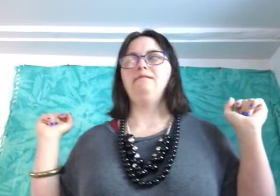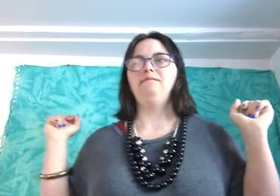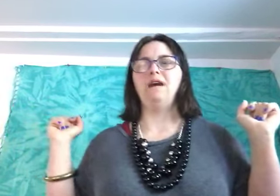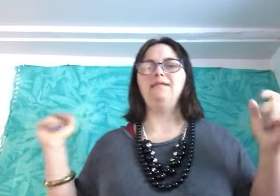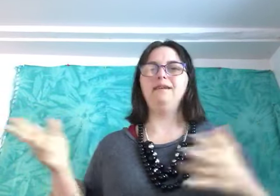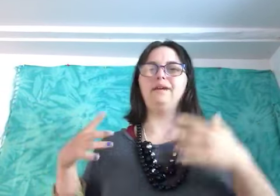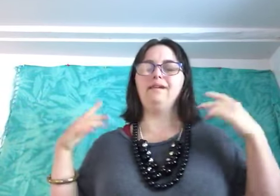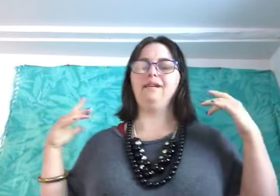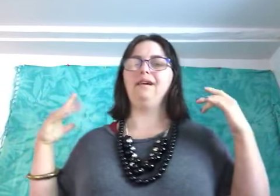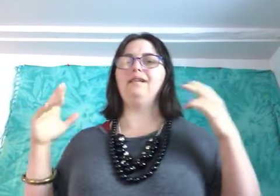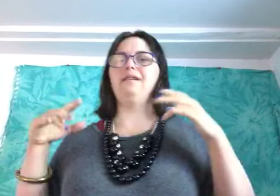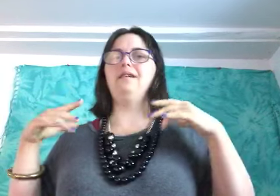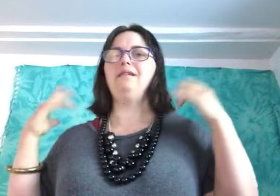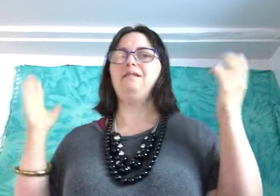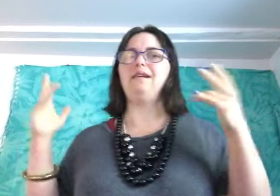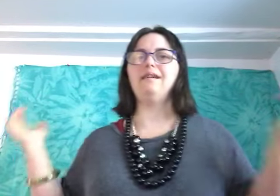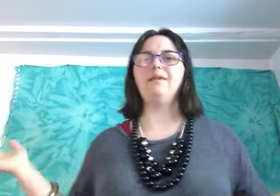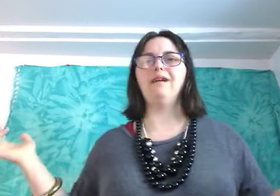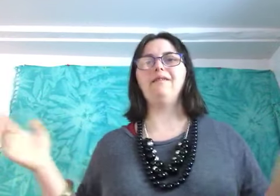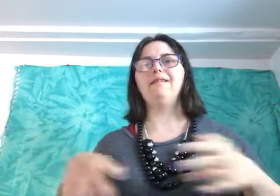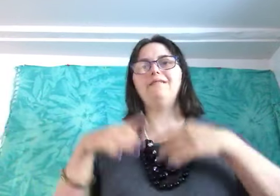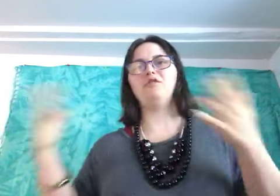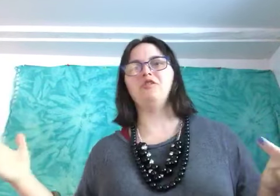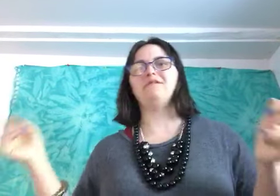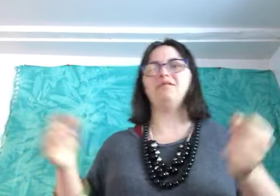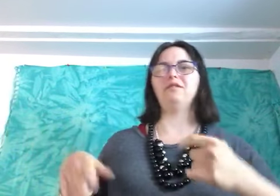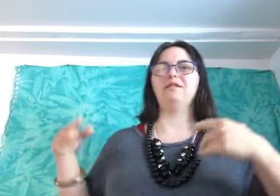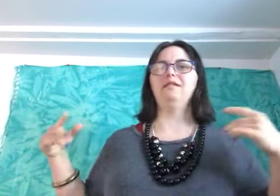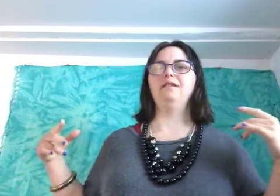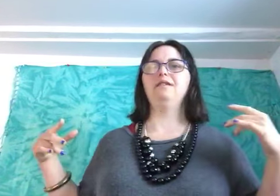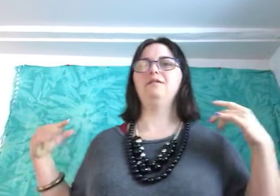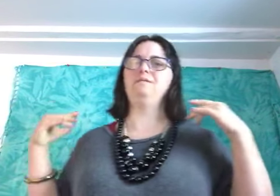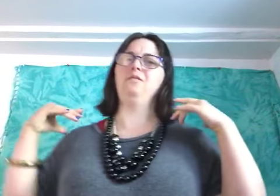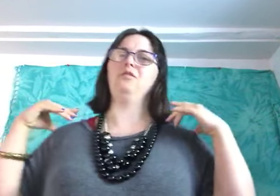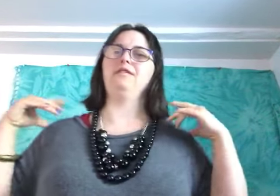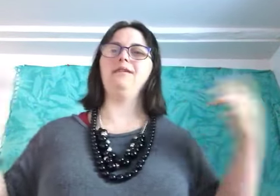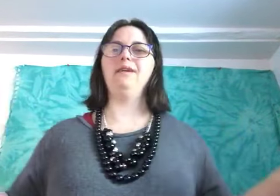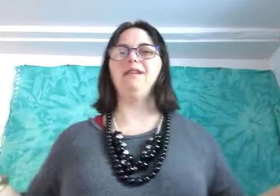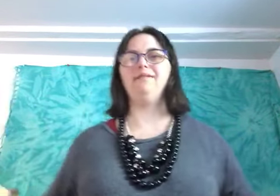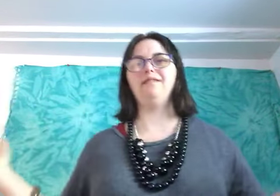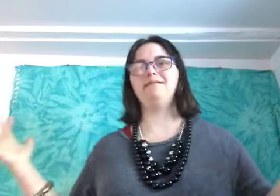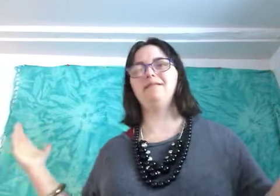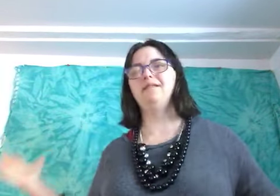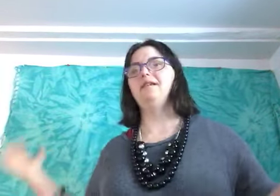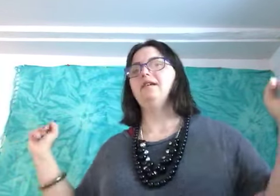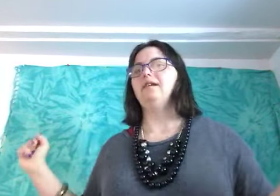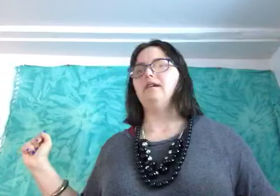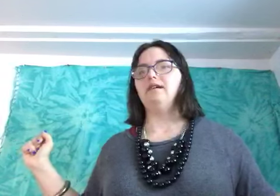a day in my uh like a day in my life as a nurse or or a day in my life as uh